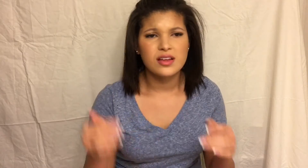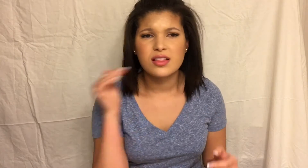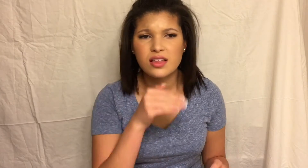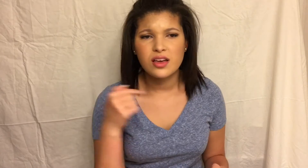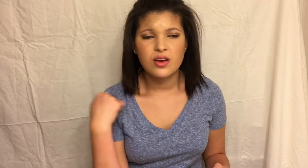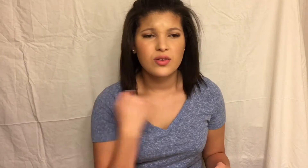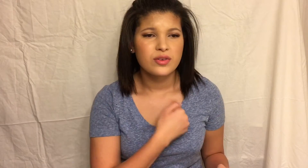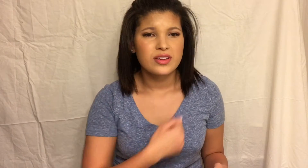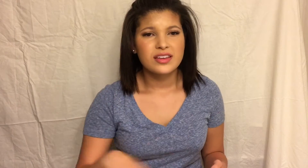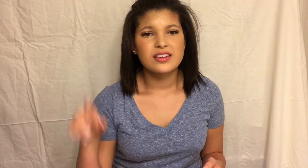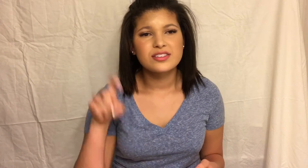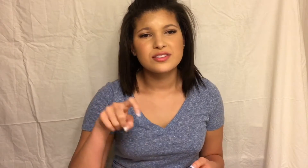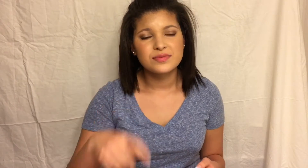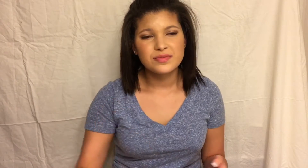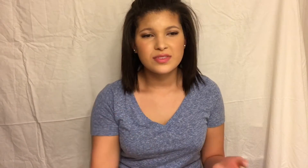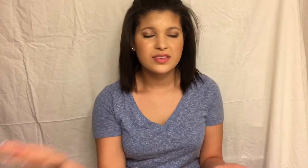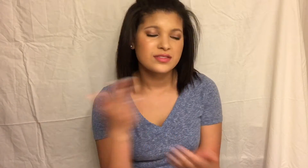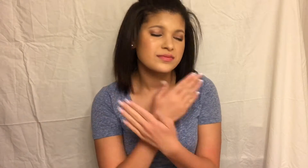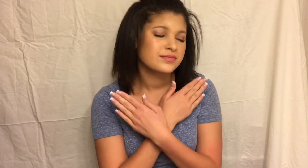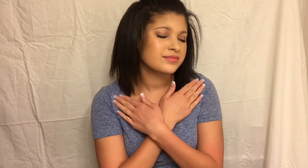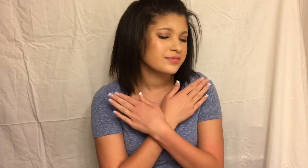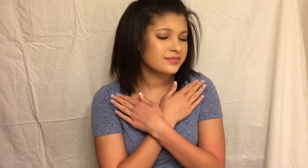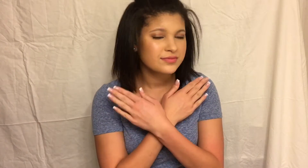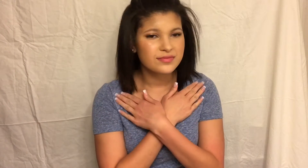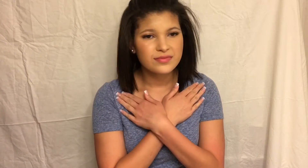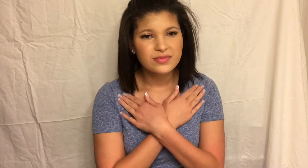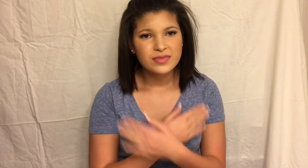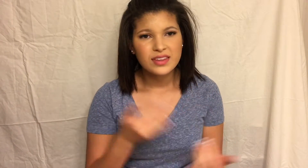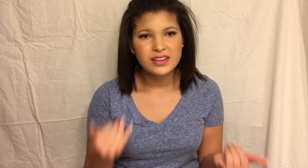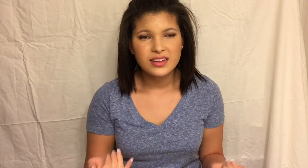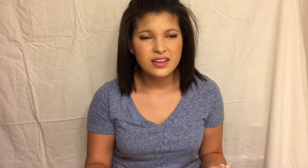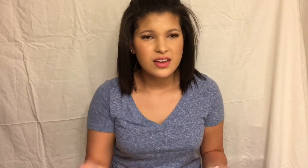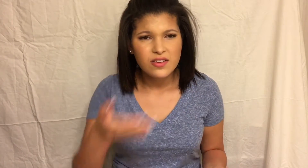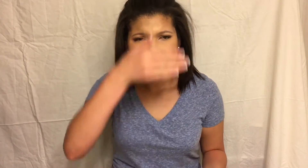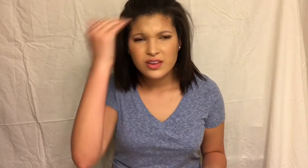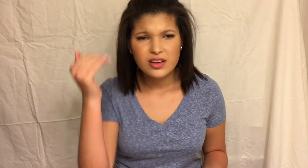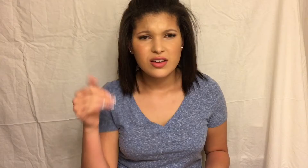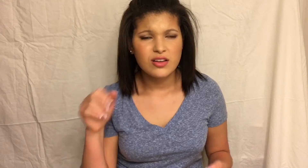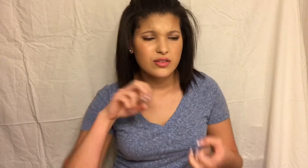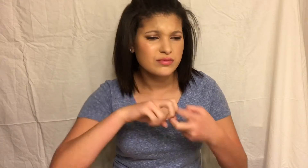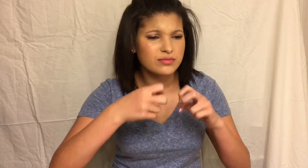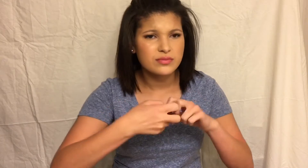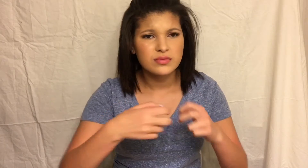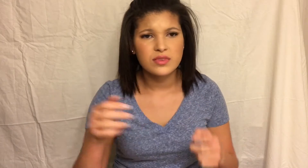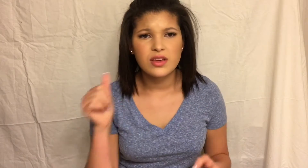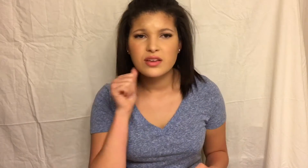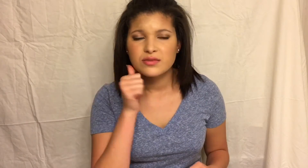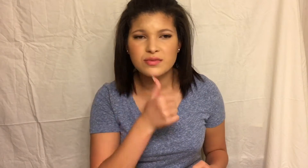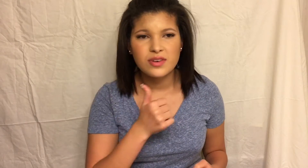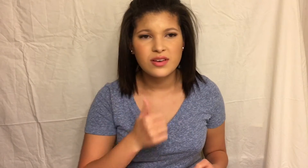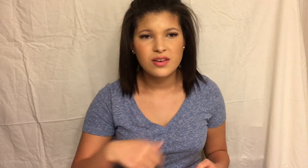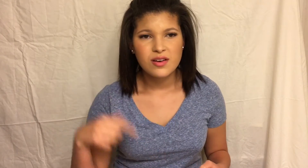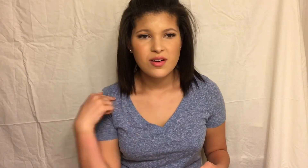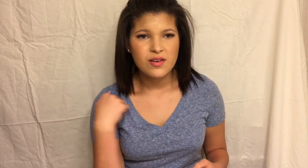there are no lies in this world we call sleep Let's deserve this day of hurt, tomorrow